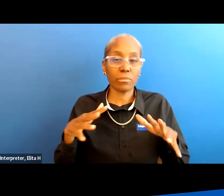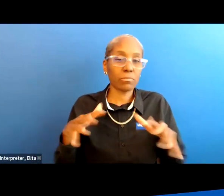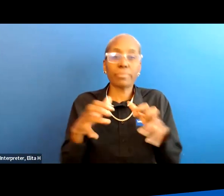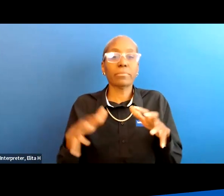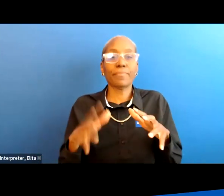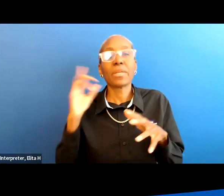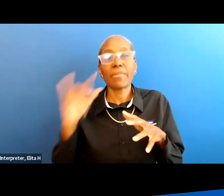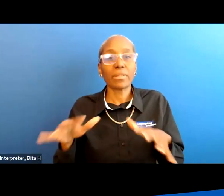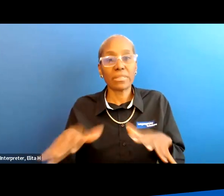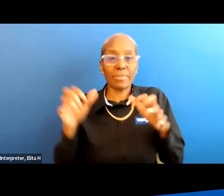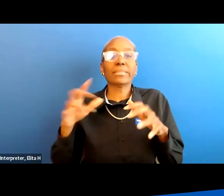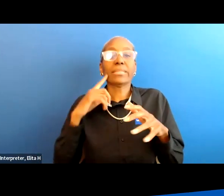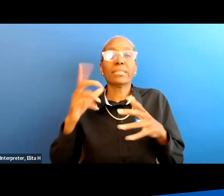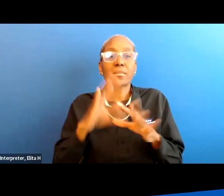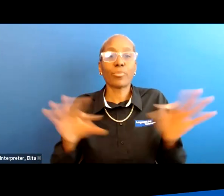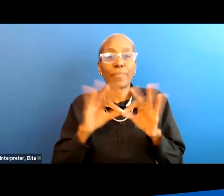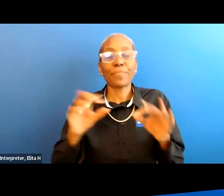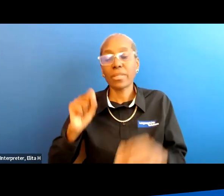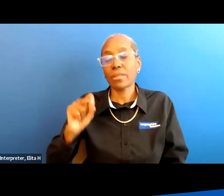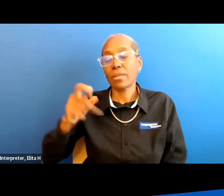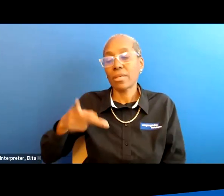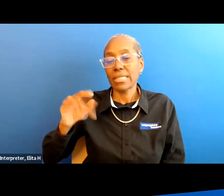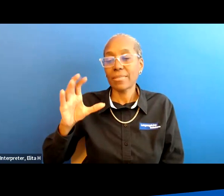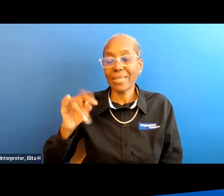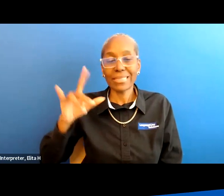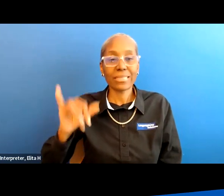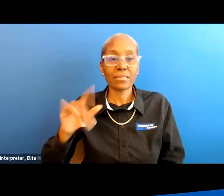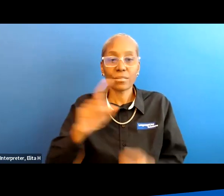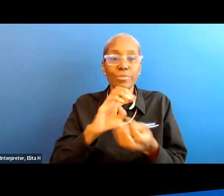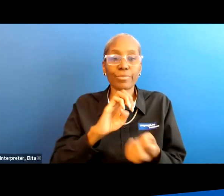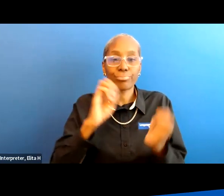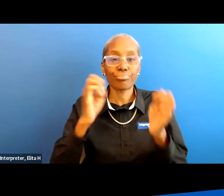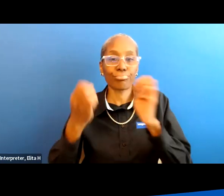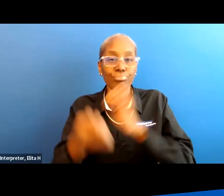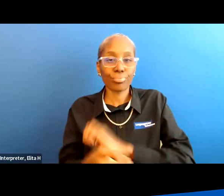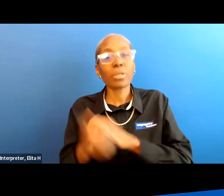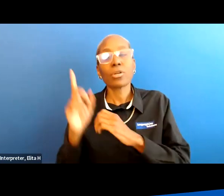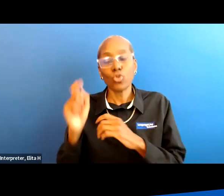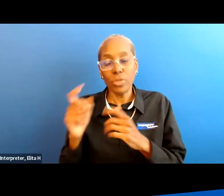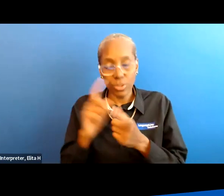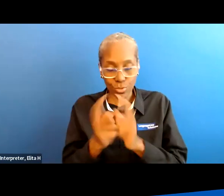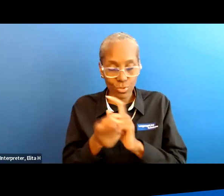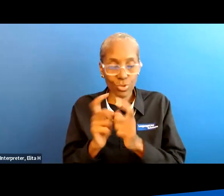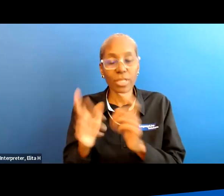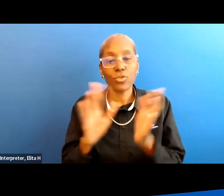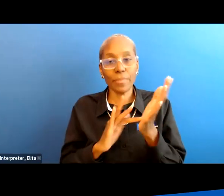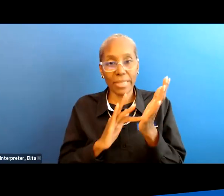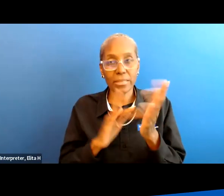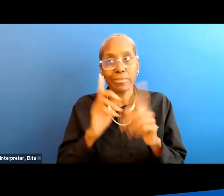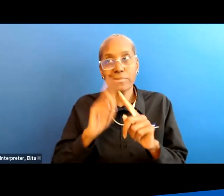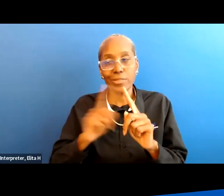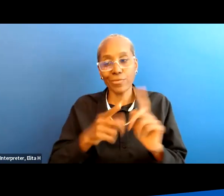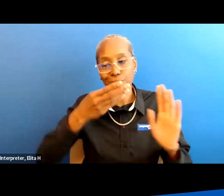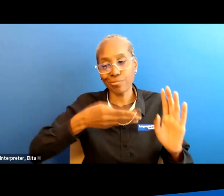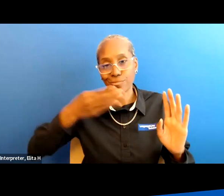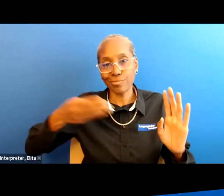so it's time you know spasticity is ever evolving and you need to have changes in your medication at different points